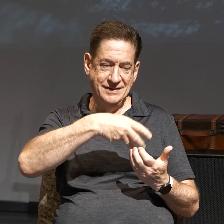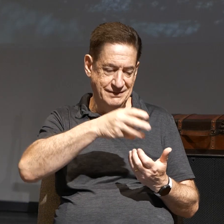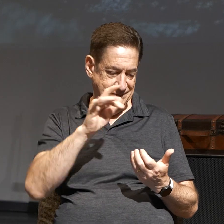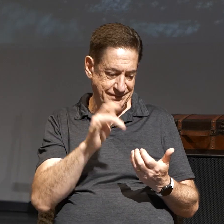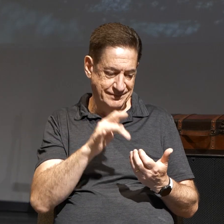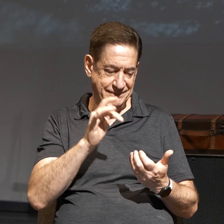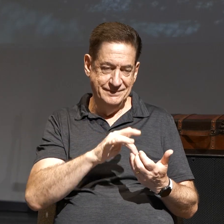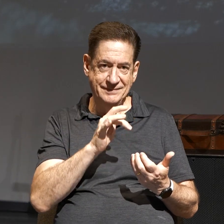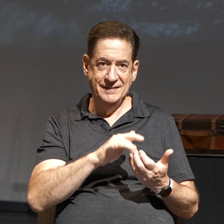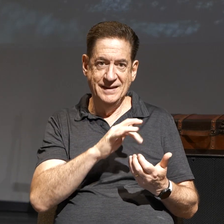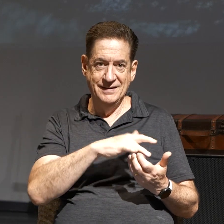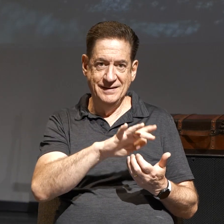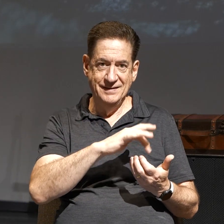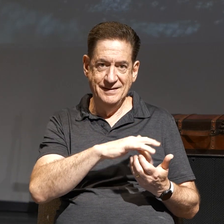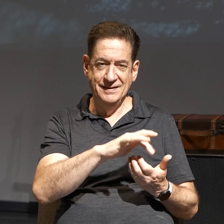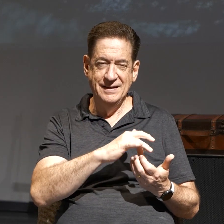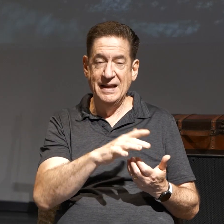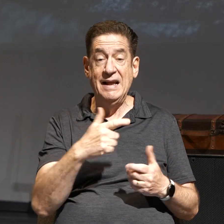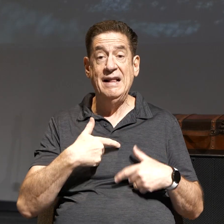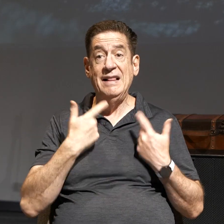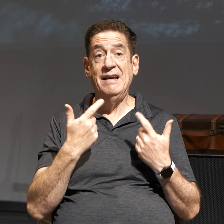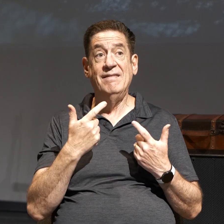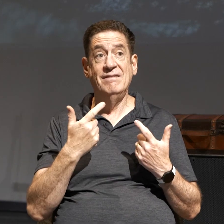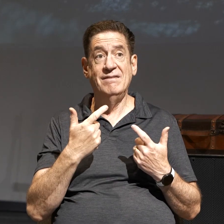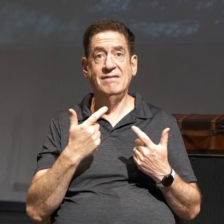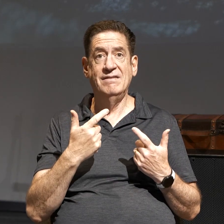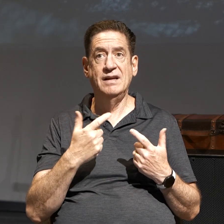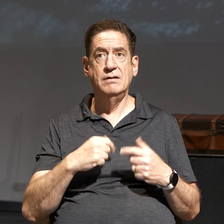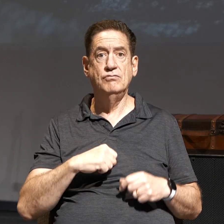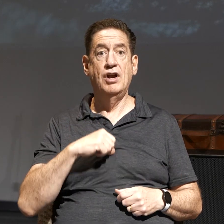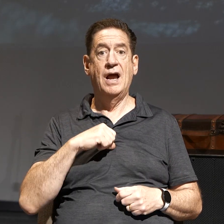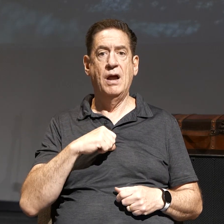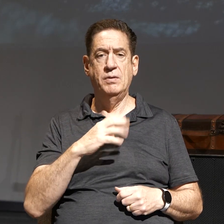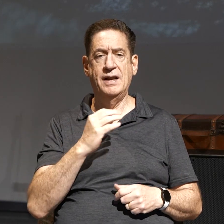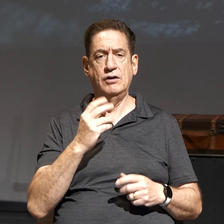Live in a crowd. Use plenty of sedation.